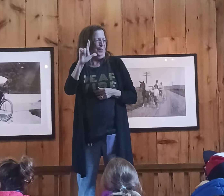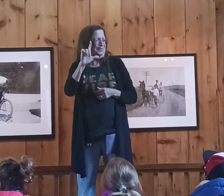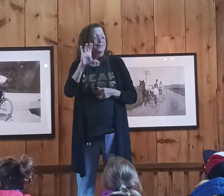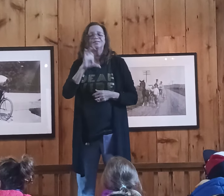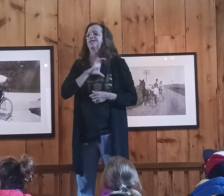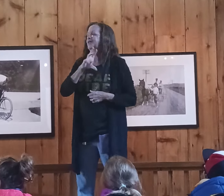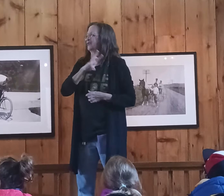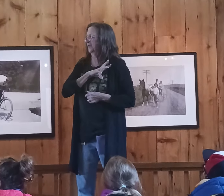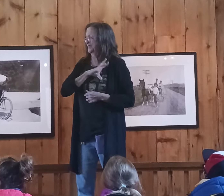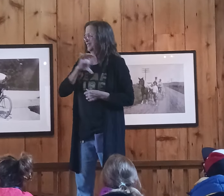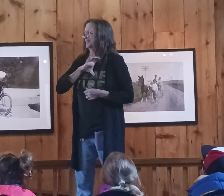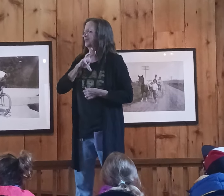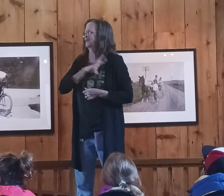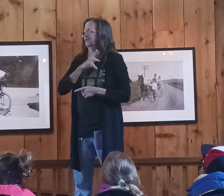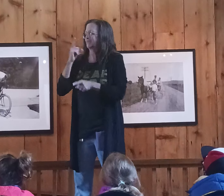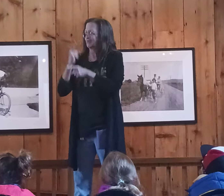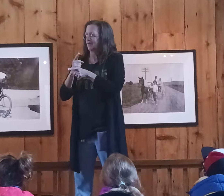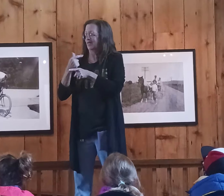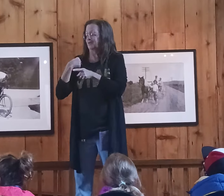Wives out. This is my signing.